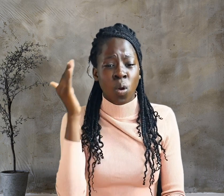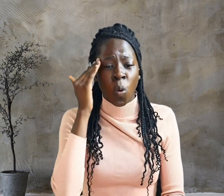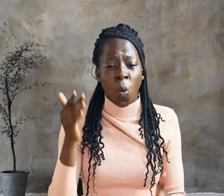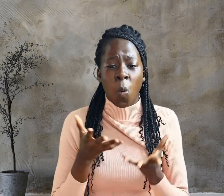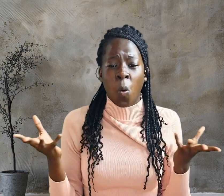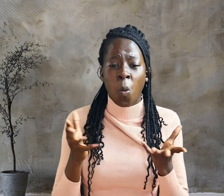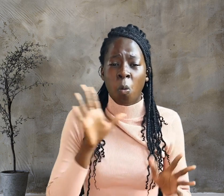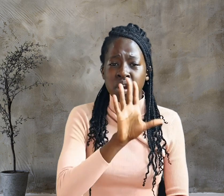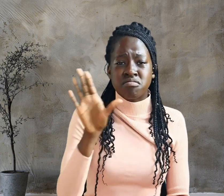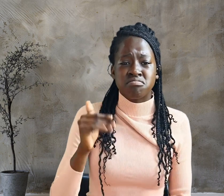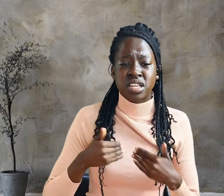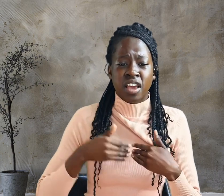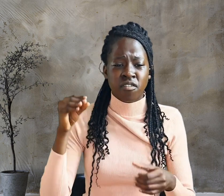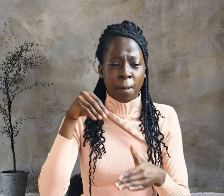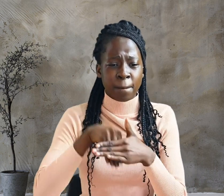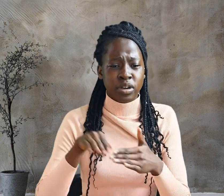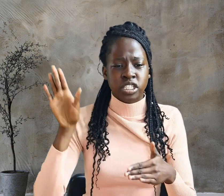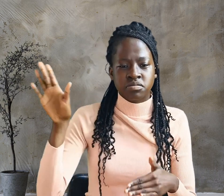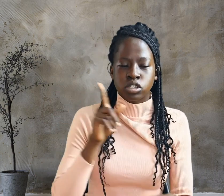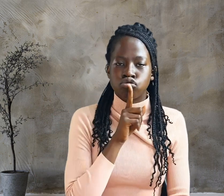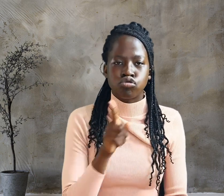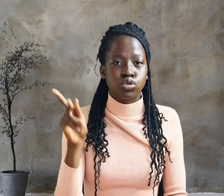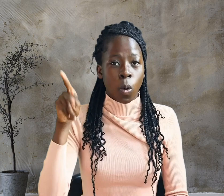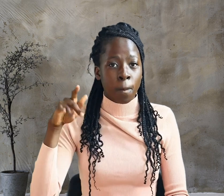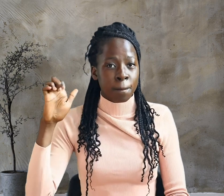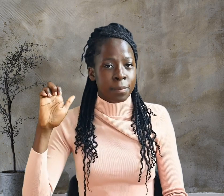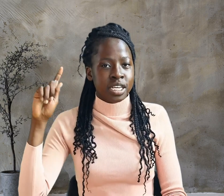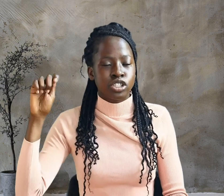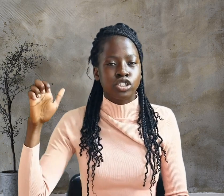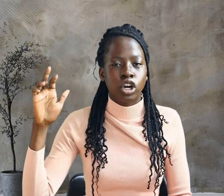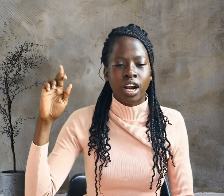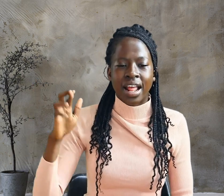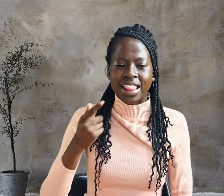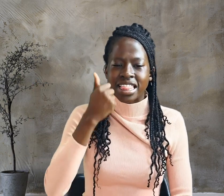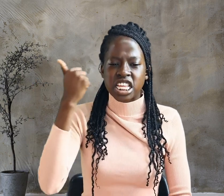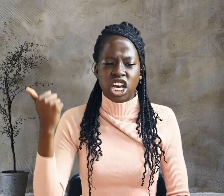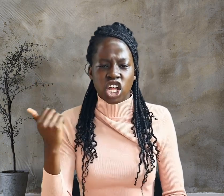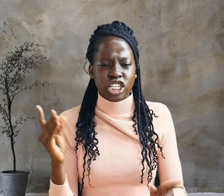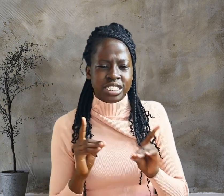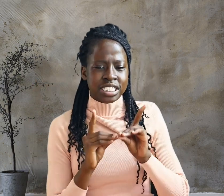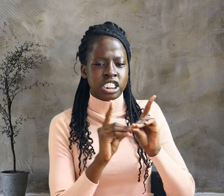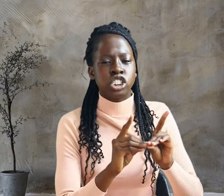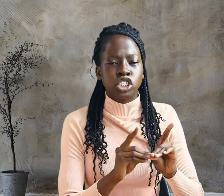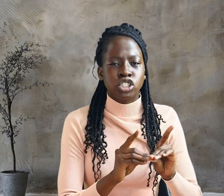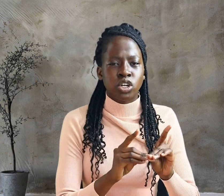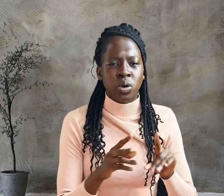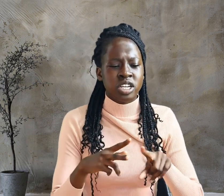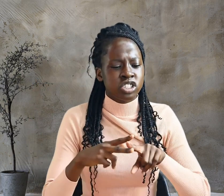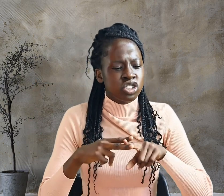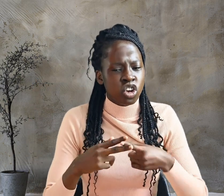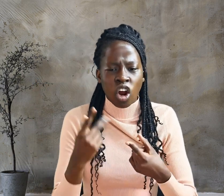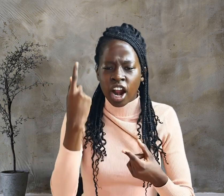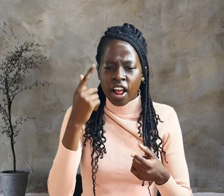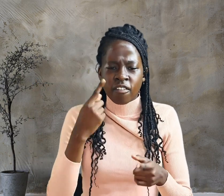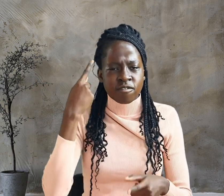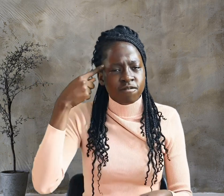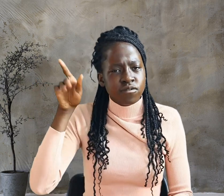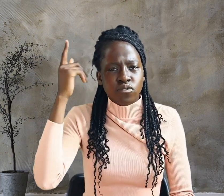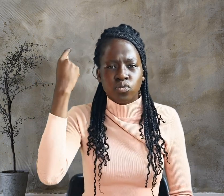him. So Peter and the other disciple started for the tomb. Both were